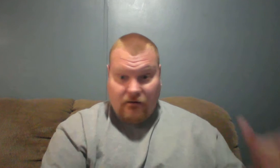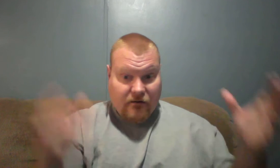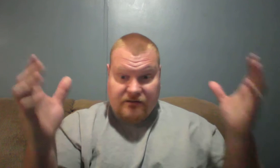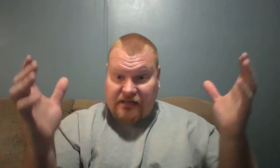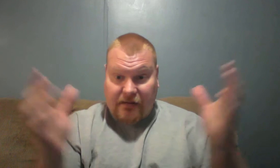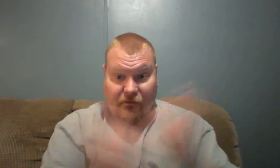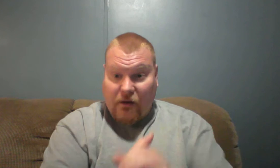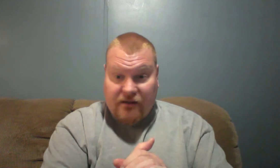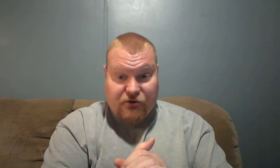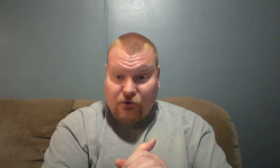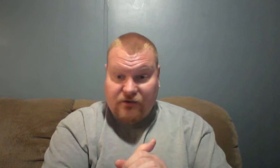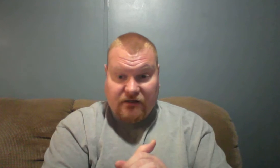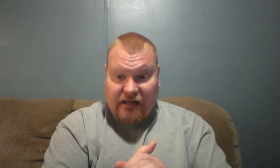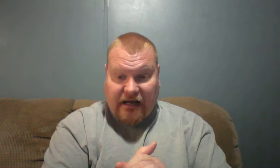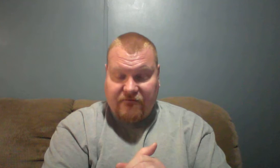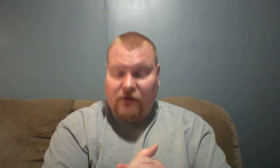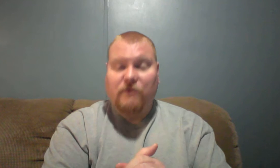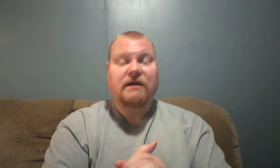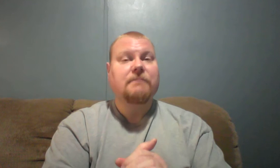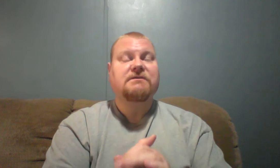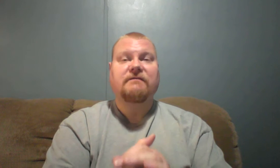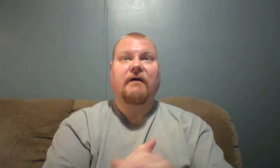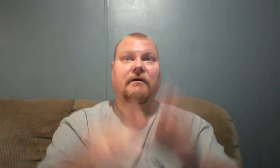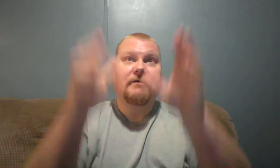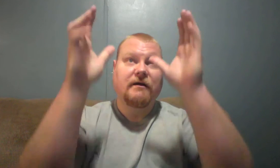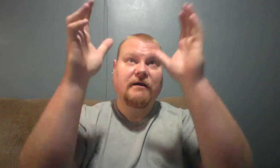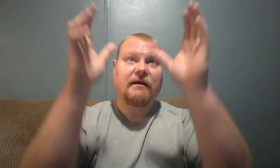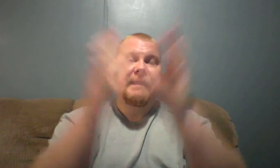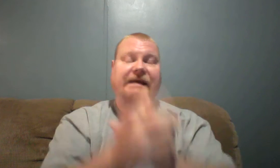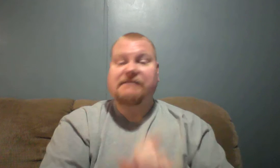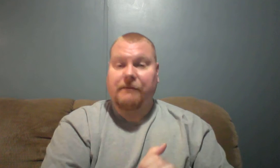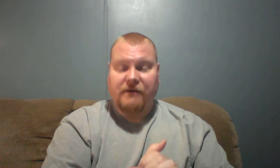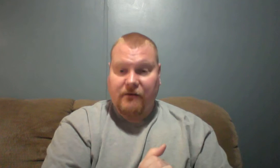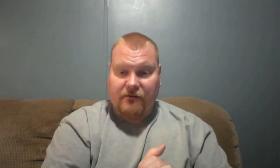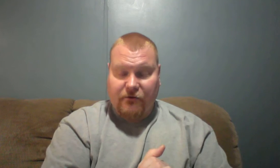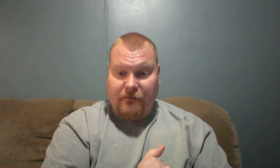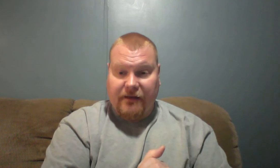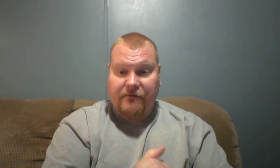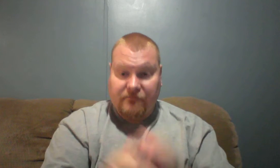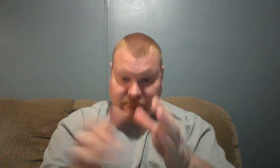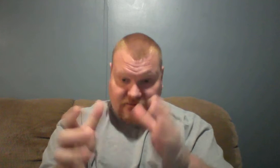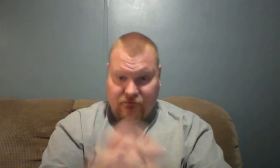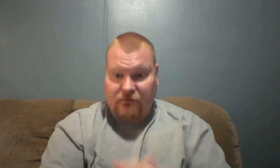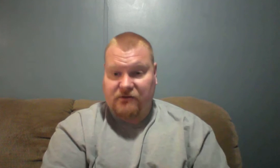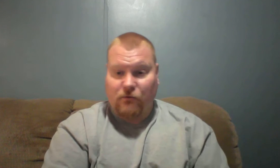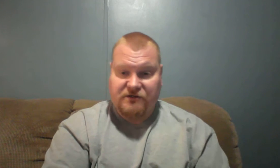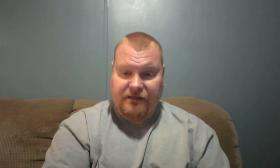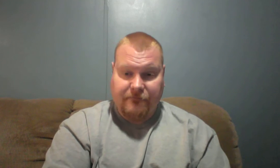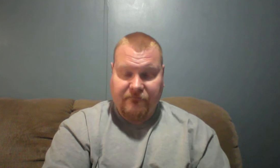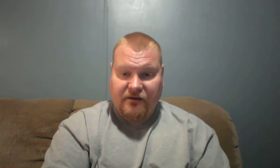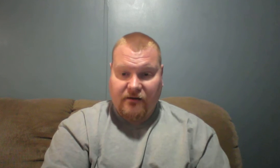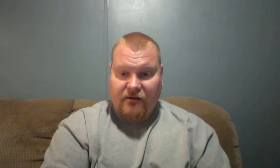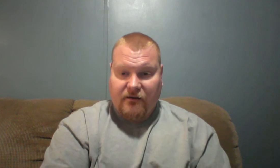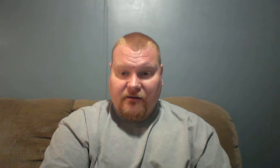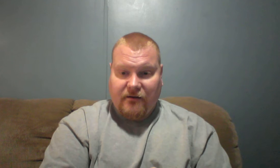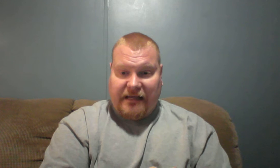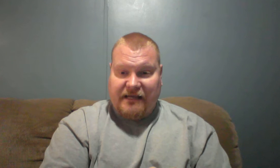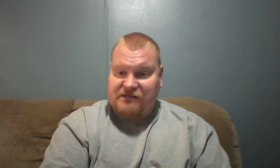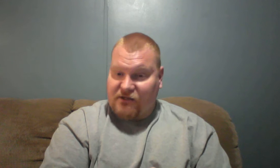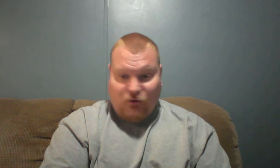He said, I'm the way, the truth, and the life. No one comes to the Father except through me. What the Lord said. He is the Lord